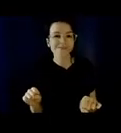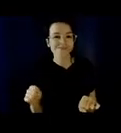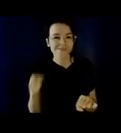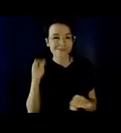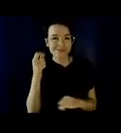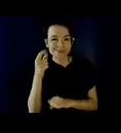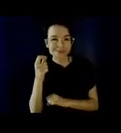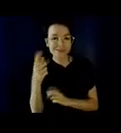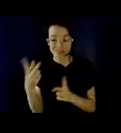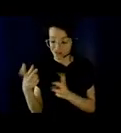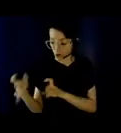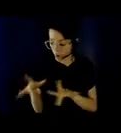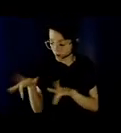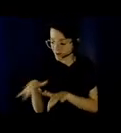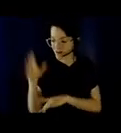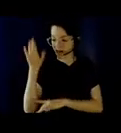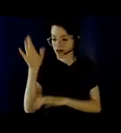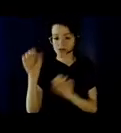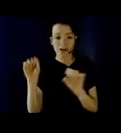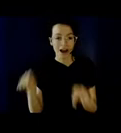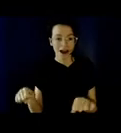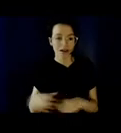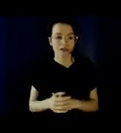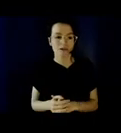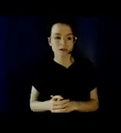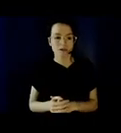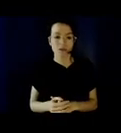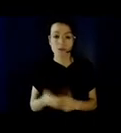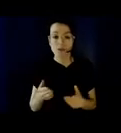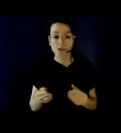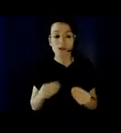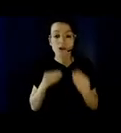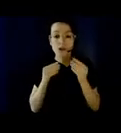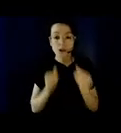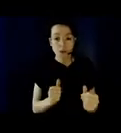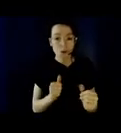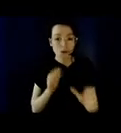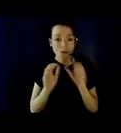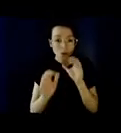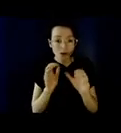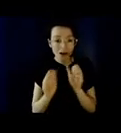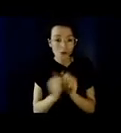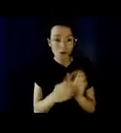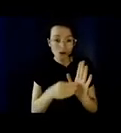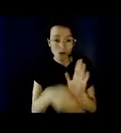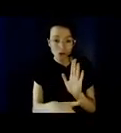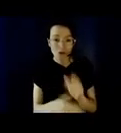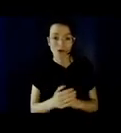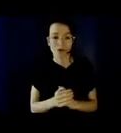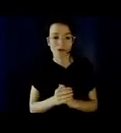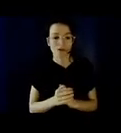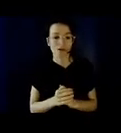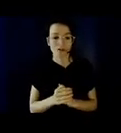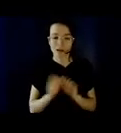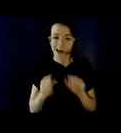with students with mic and text chatting, availability of diverse format of teaching style.